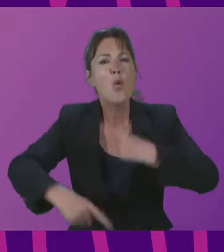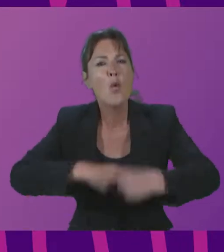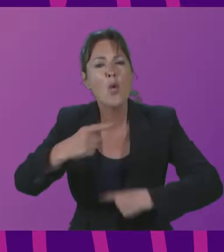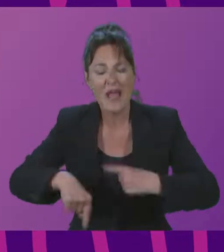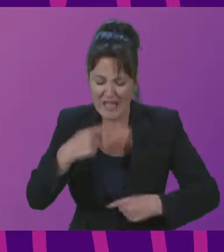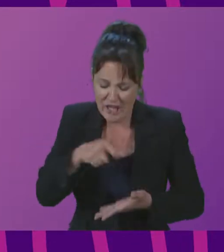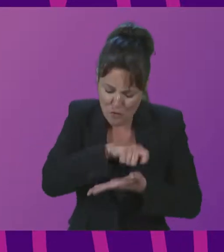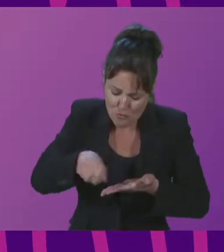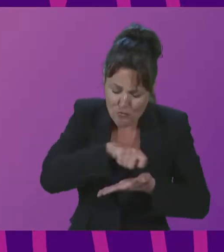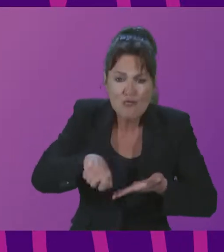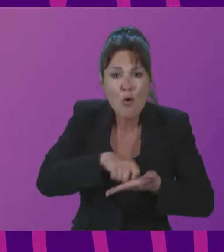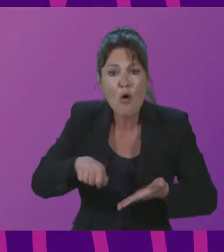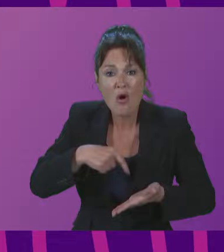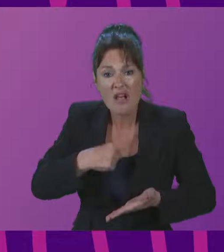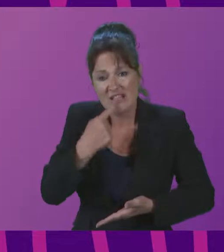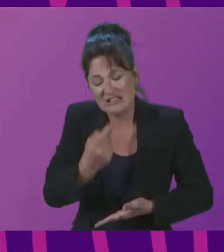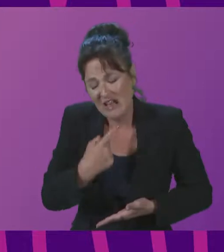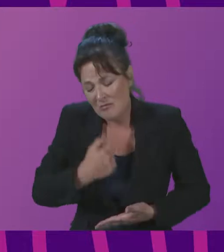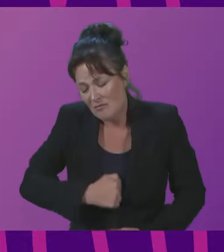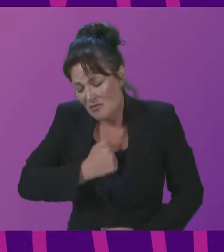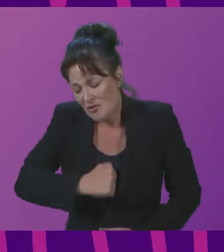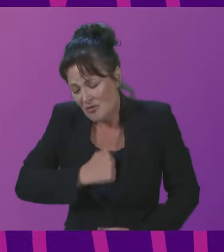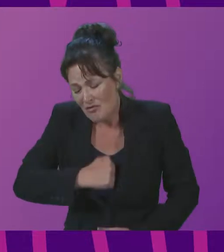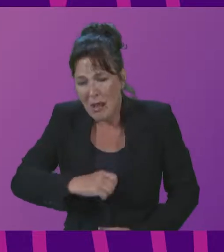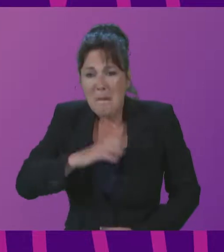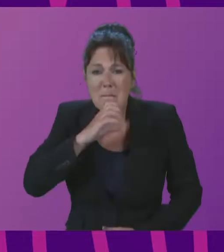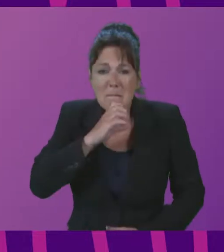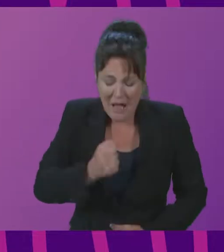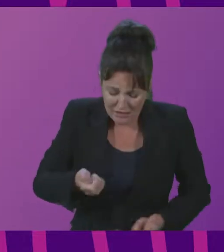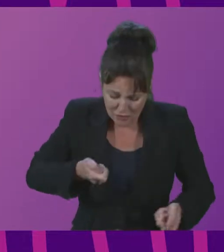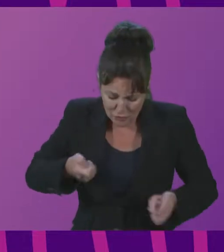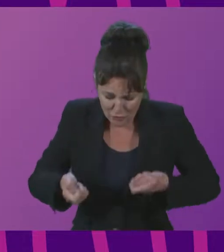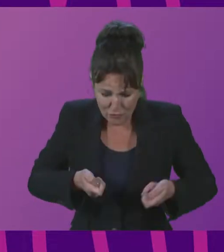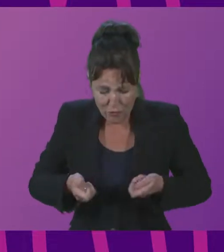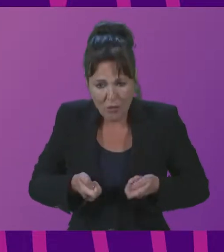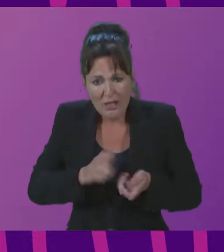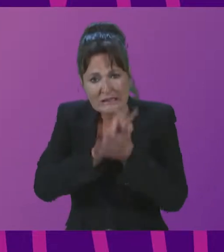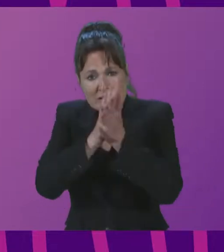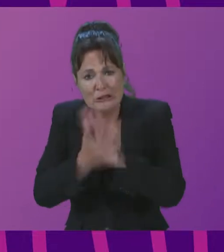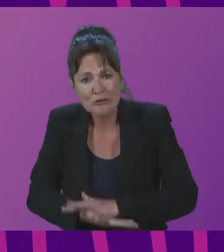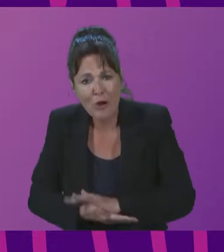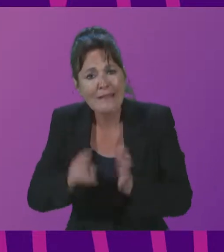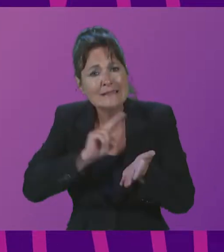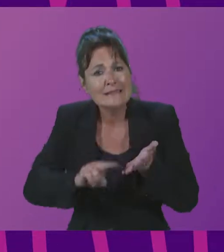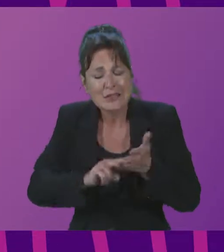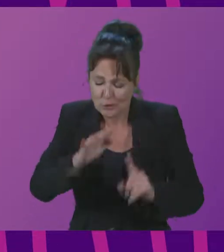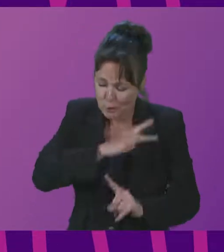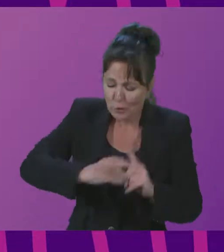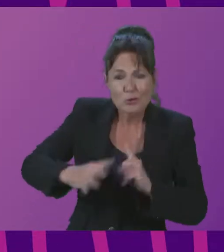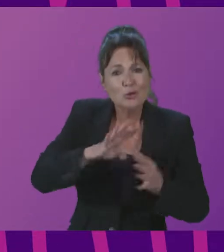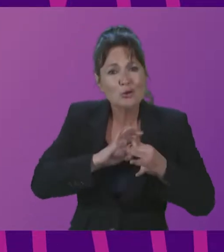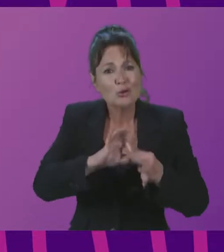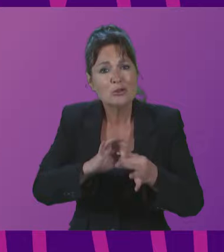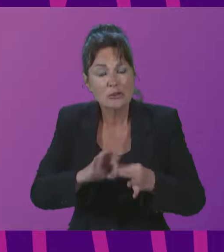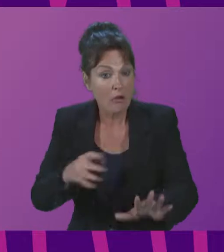I'm truly sorry man's dominion has broken nature's social union. Now our technology